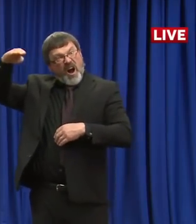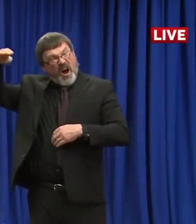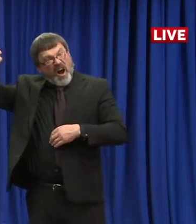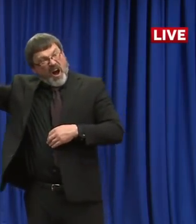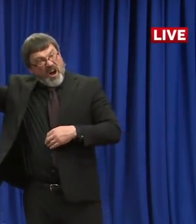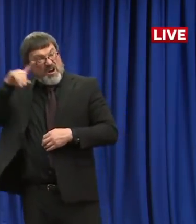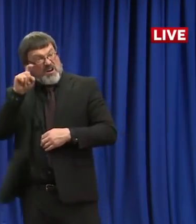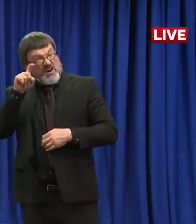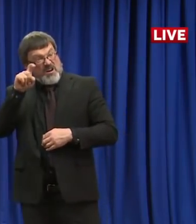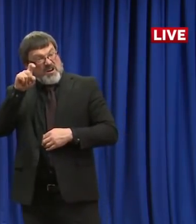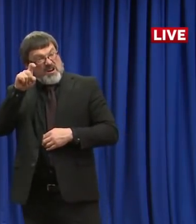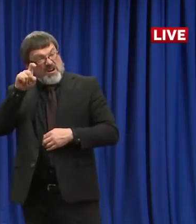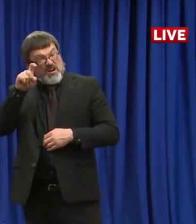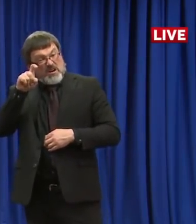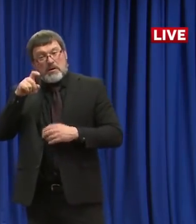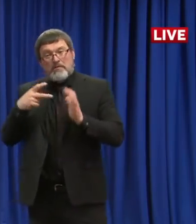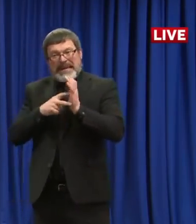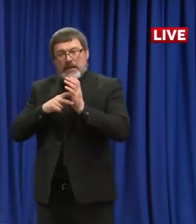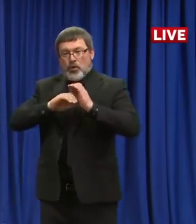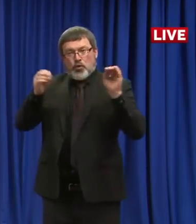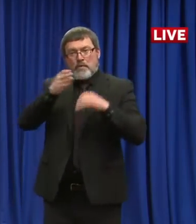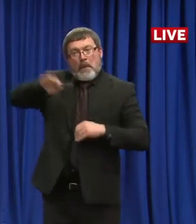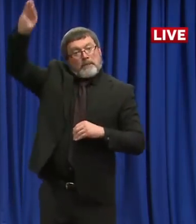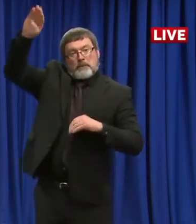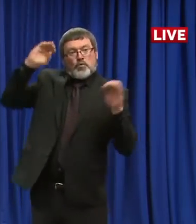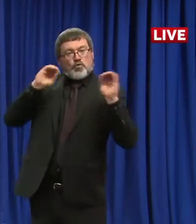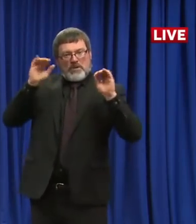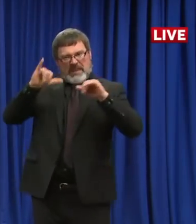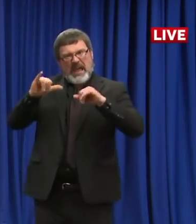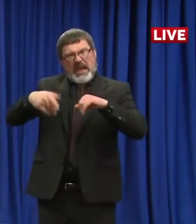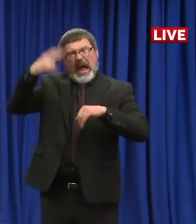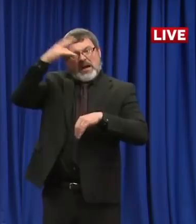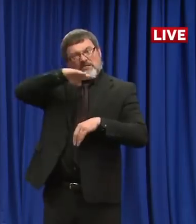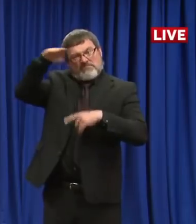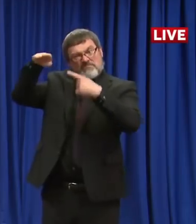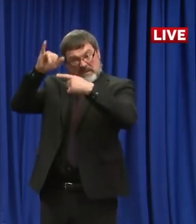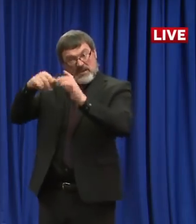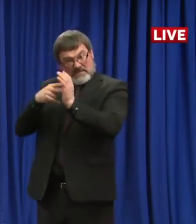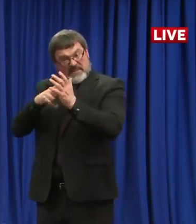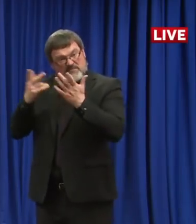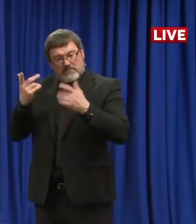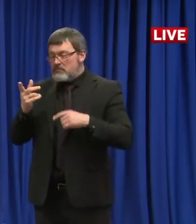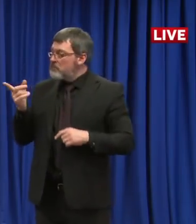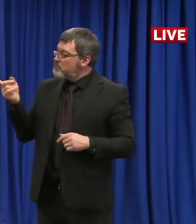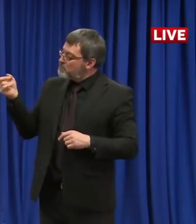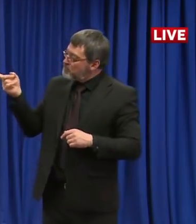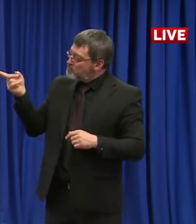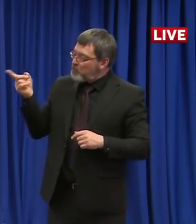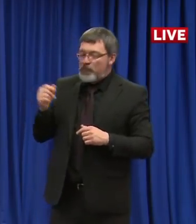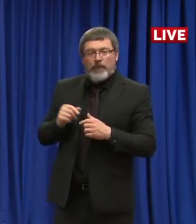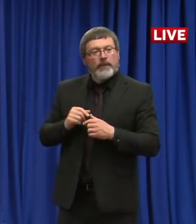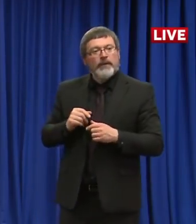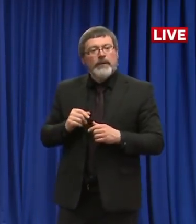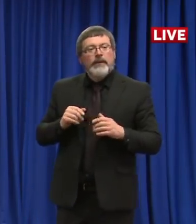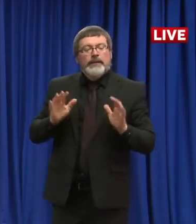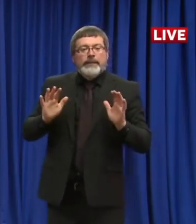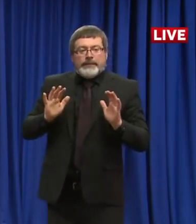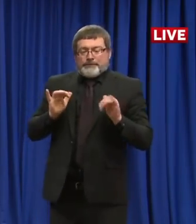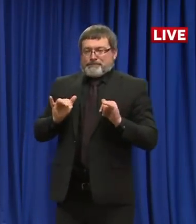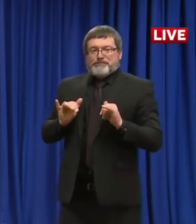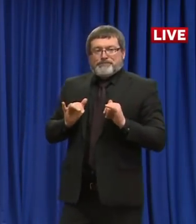of a surge decrease? Excuse me. You know, I think that really depends on